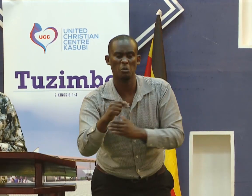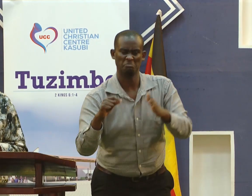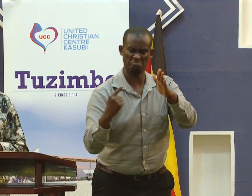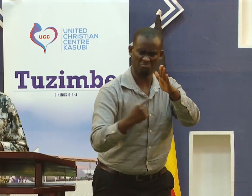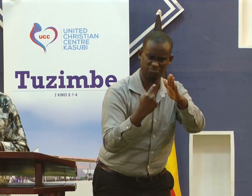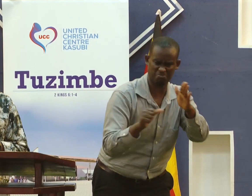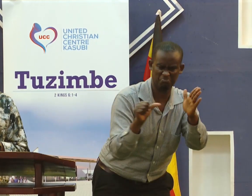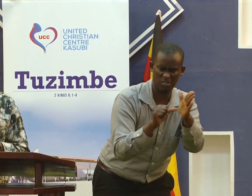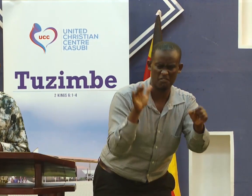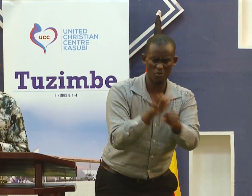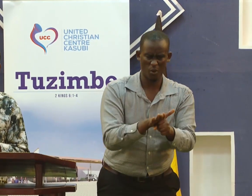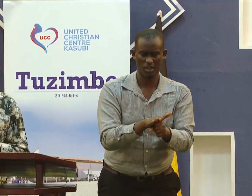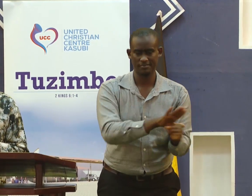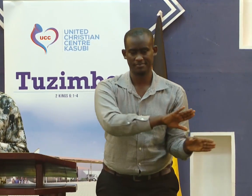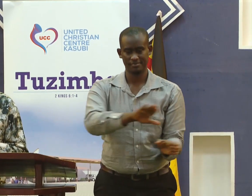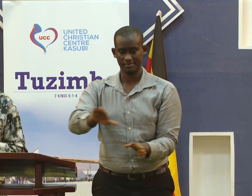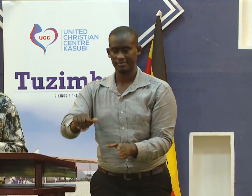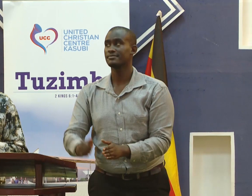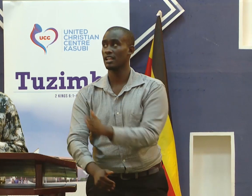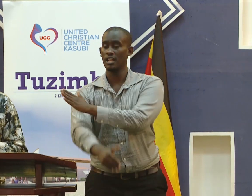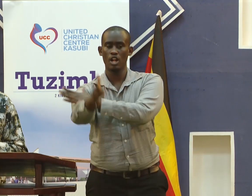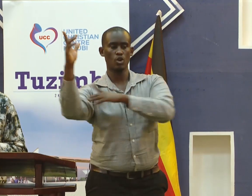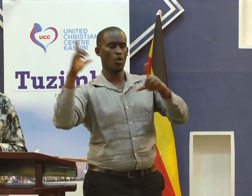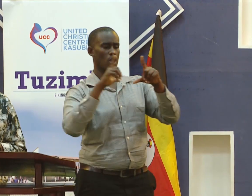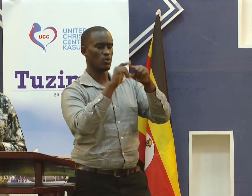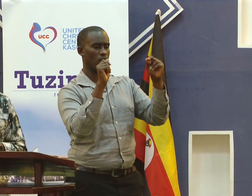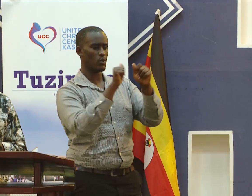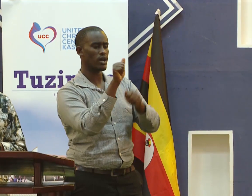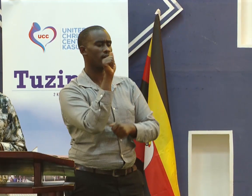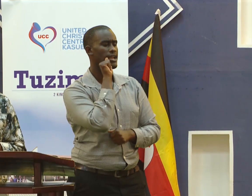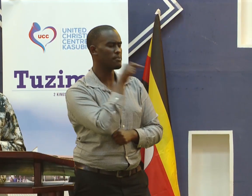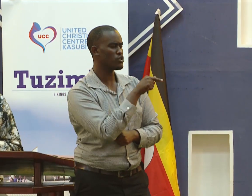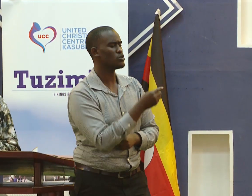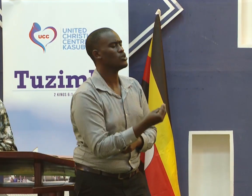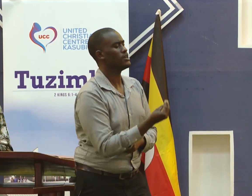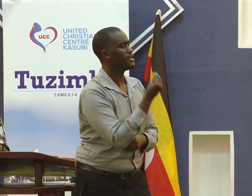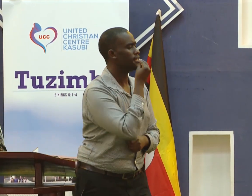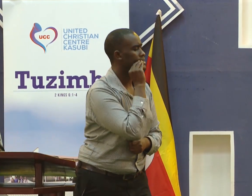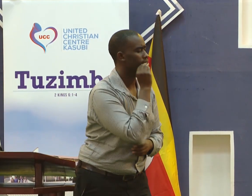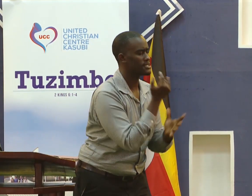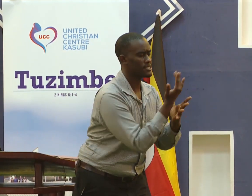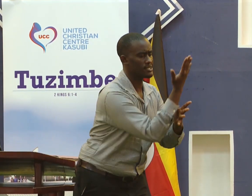When he told Adam, do not eat of this tree.